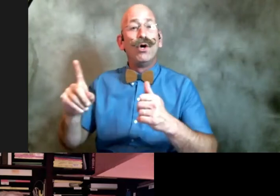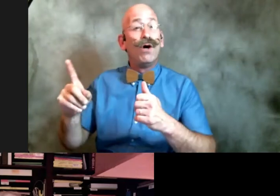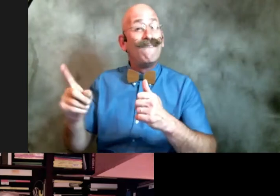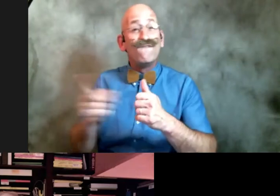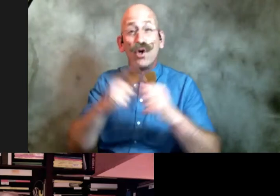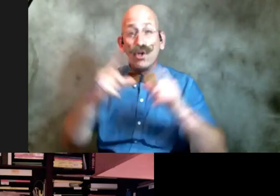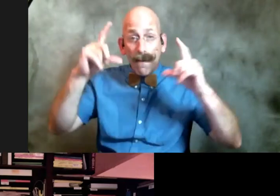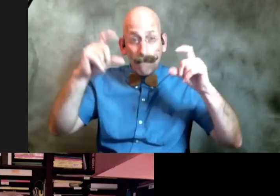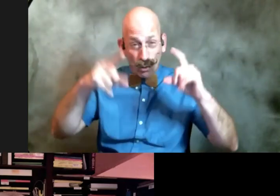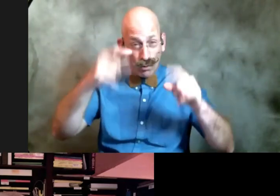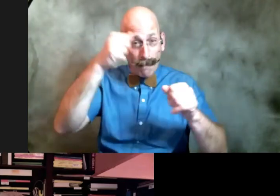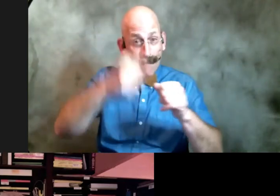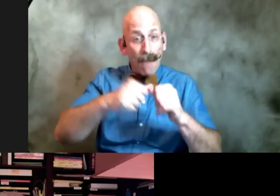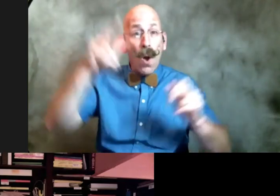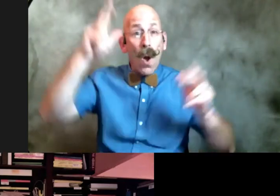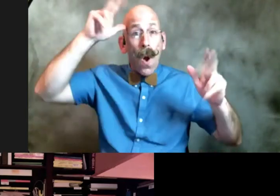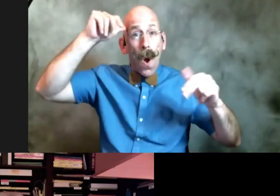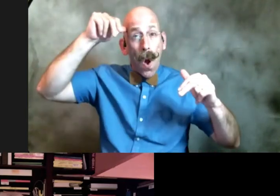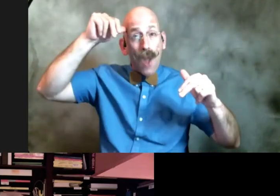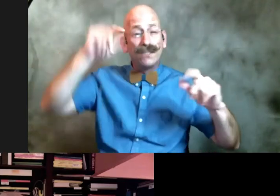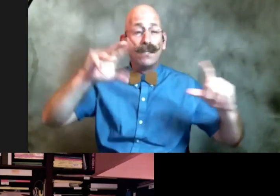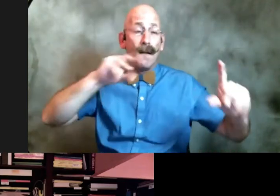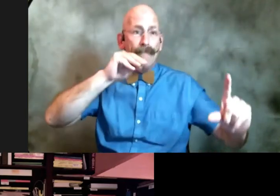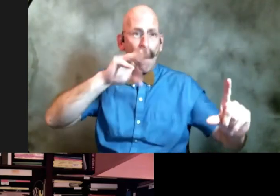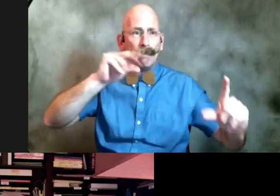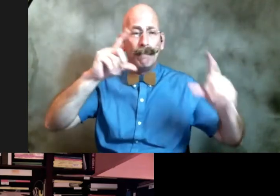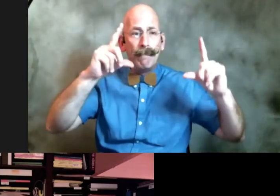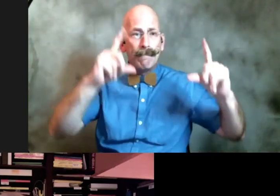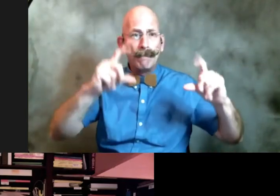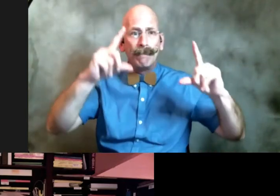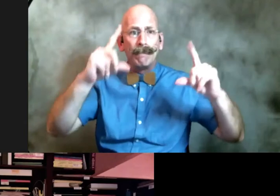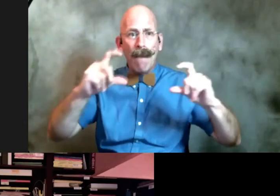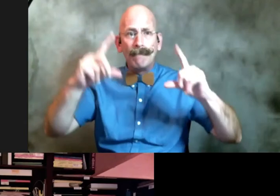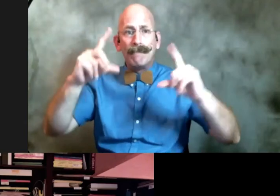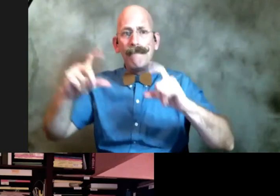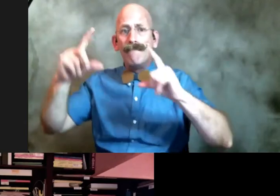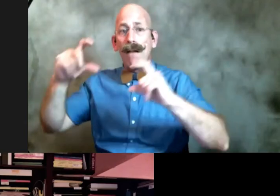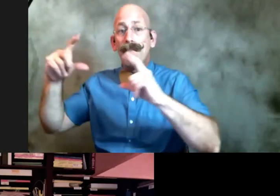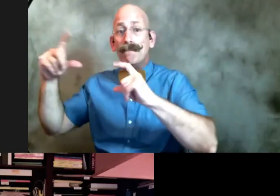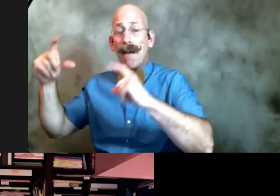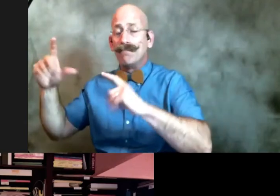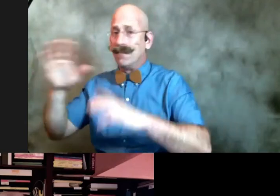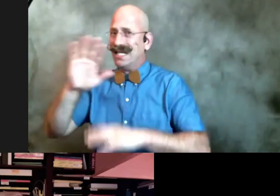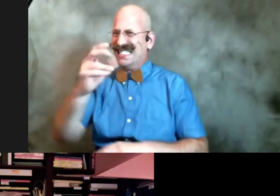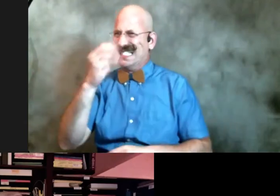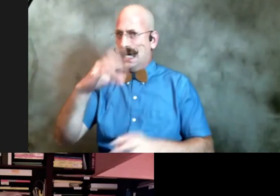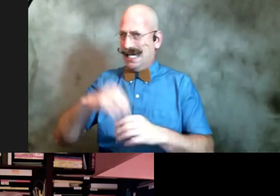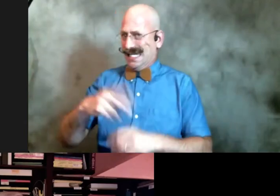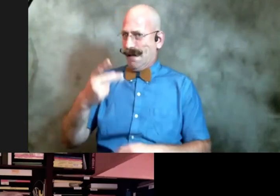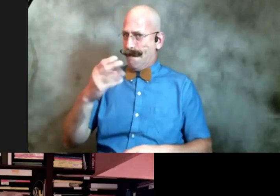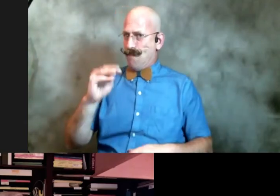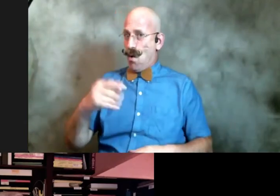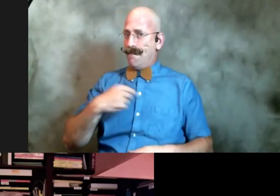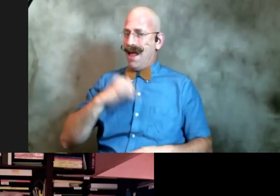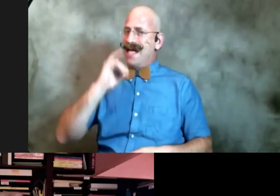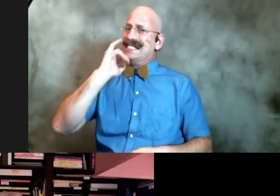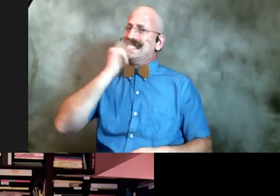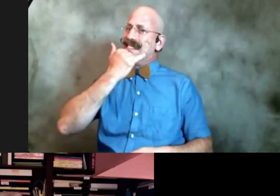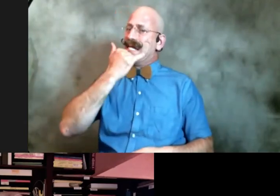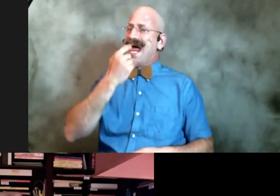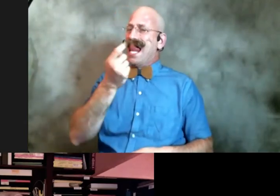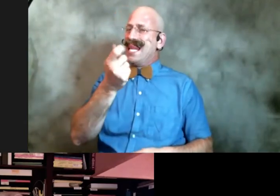pictures of a running horse and in the poem i somewhat misstate what he photographed